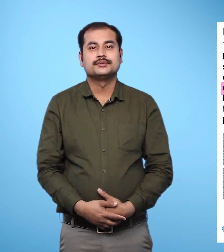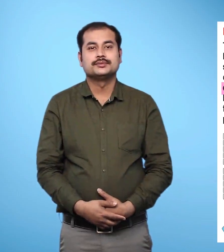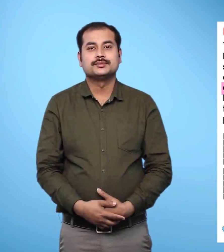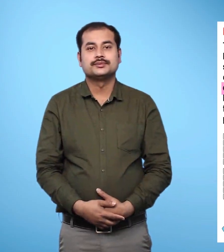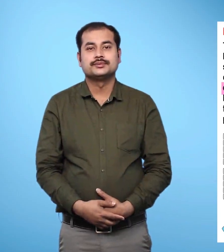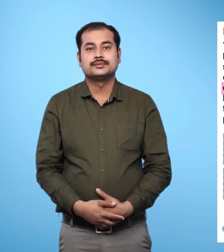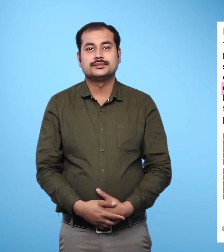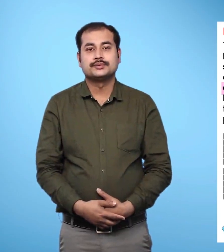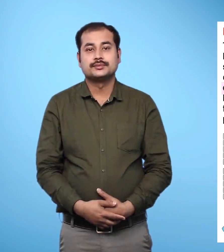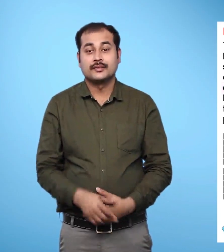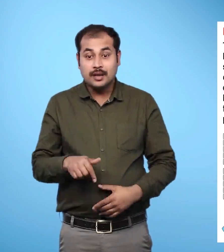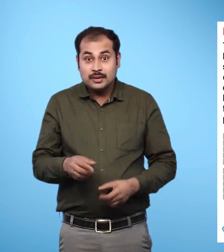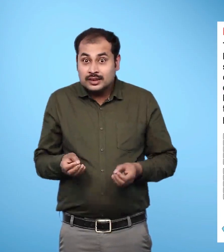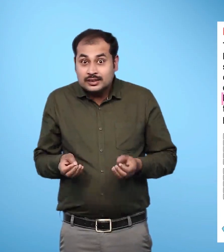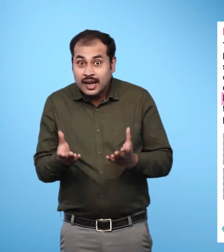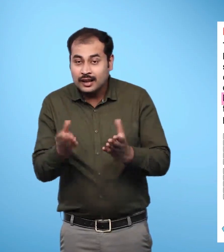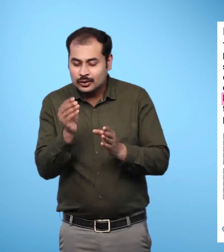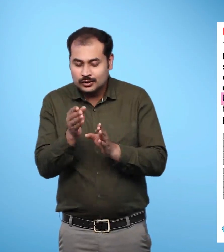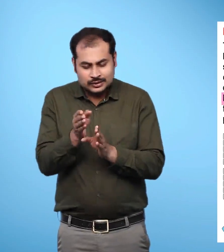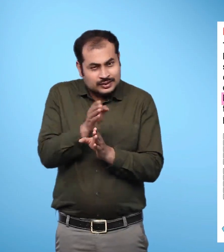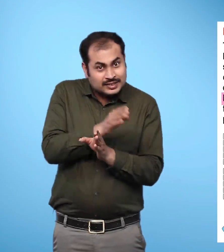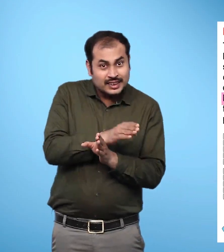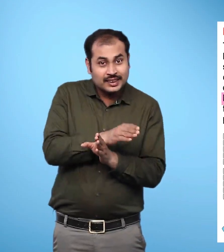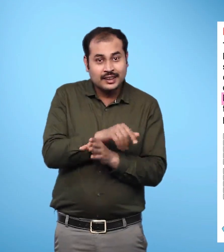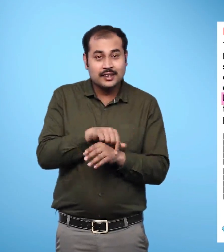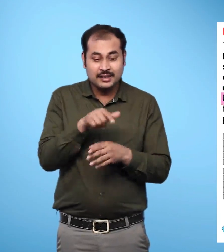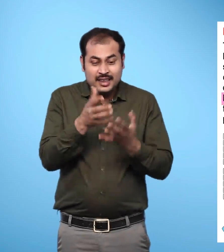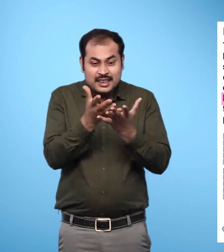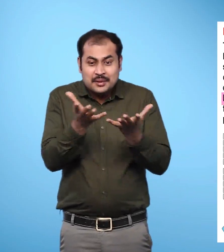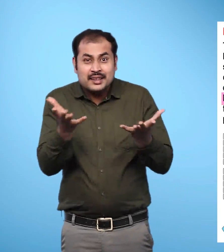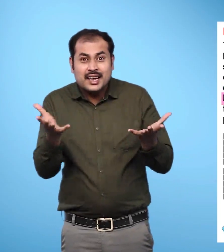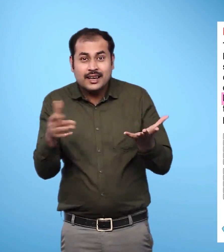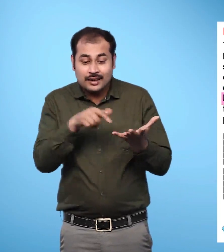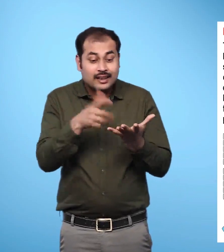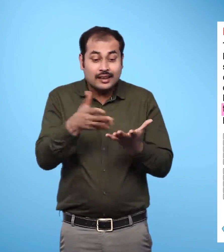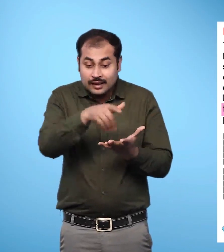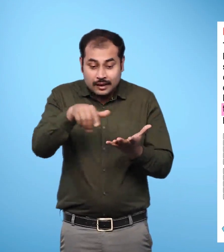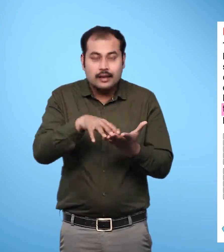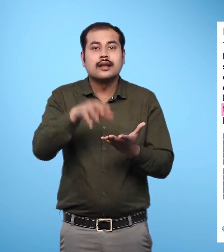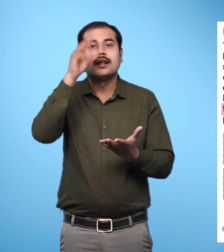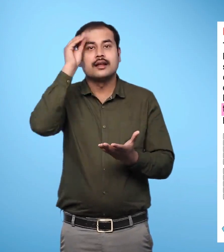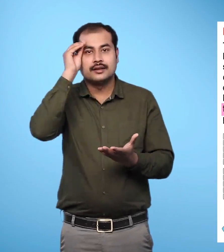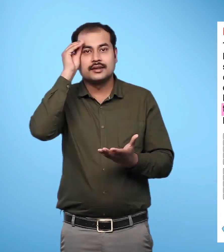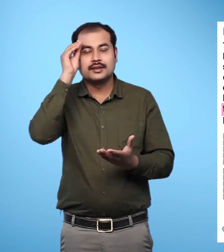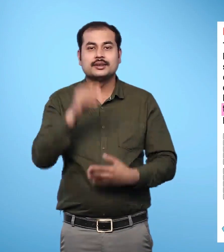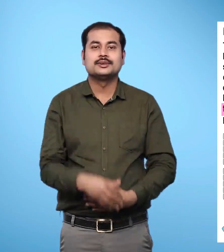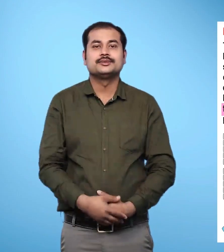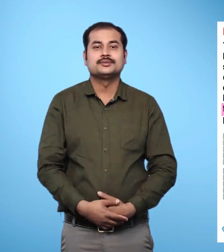objects. Before beginning to read the page, let's become familiar with the objects